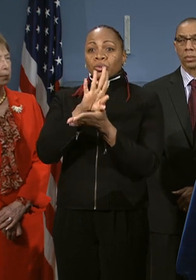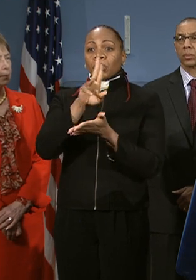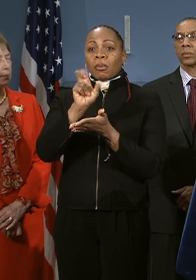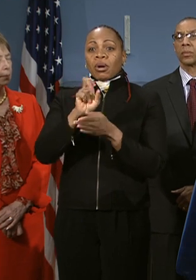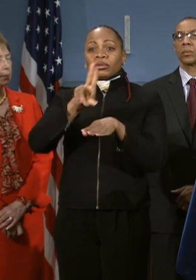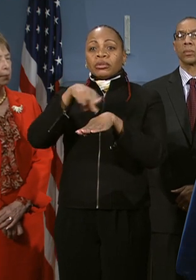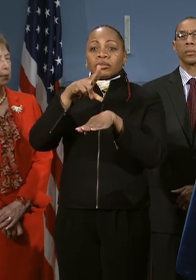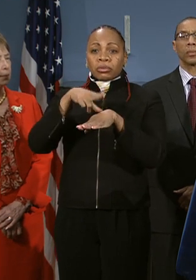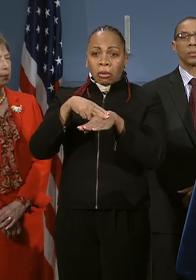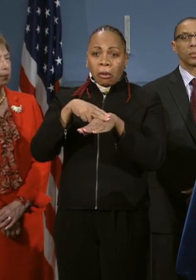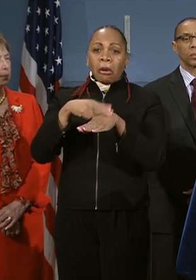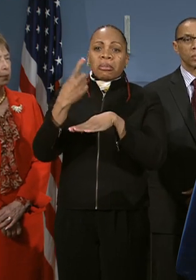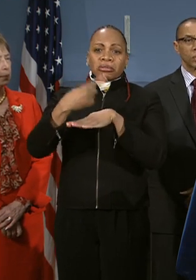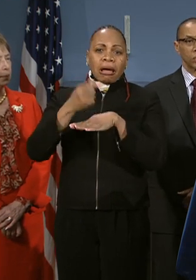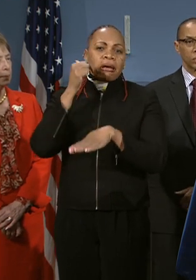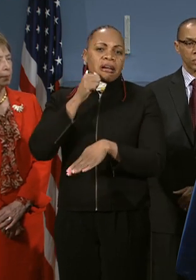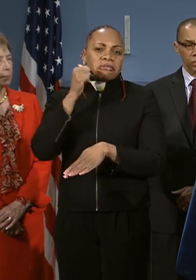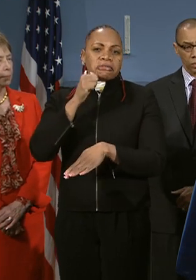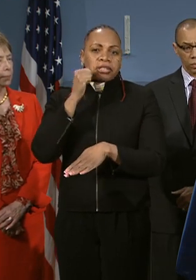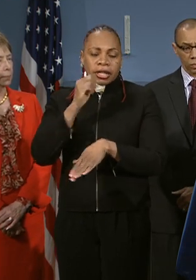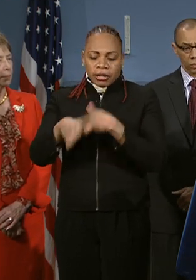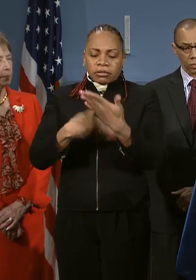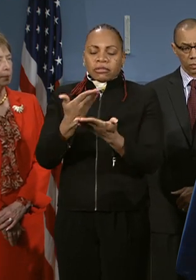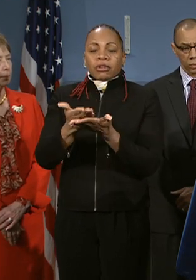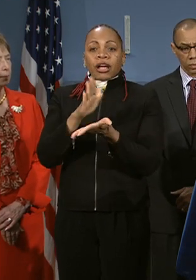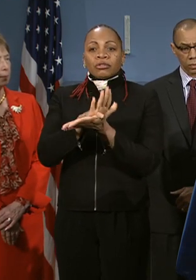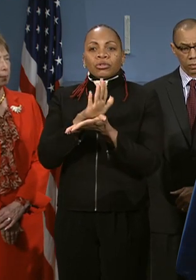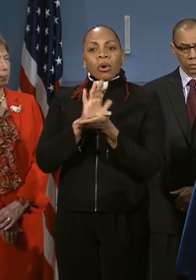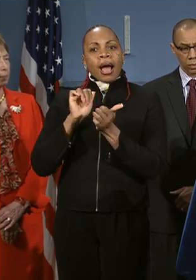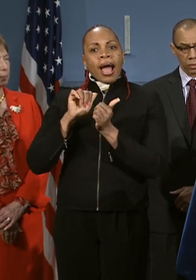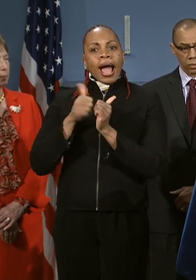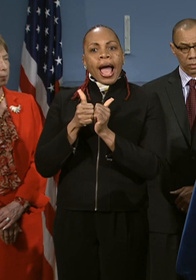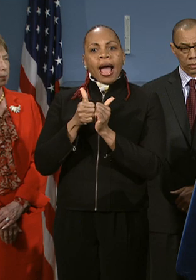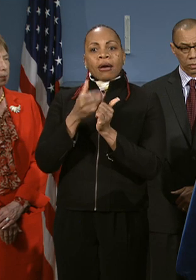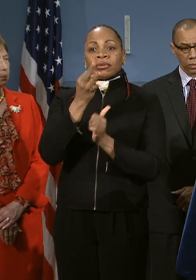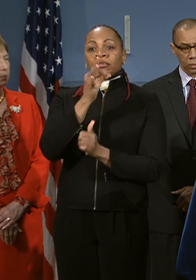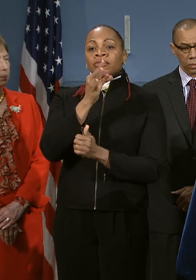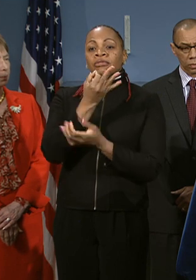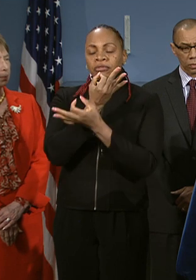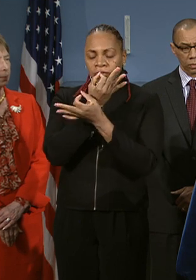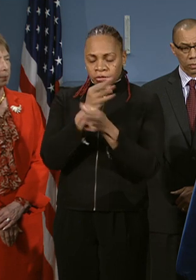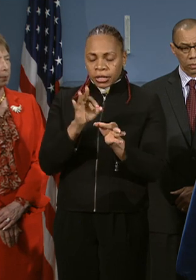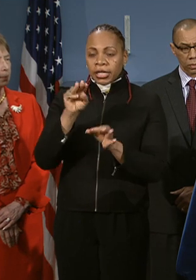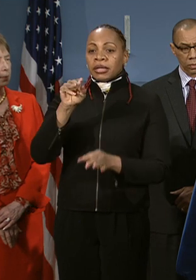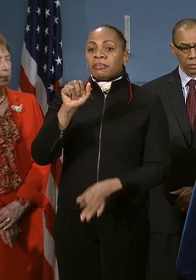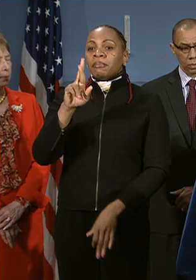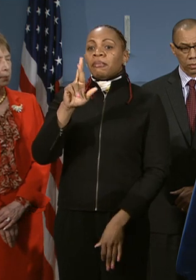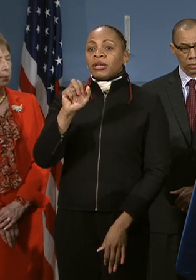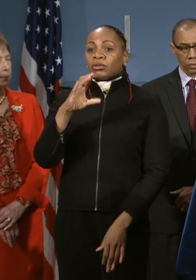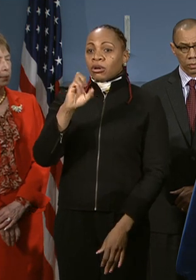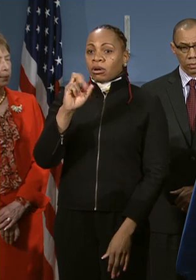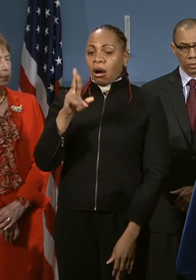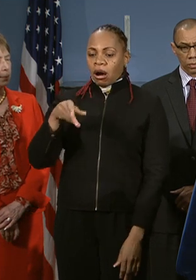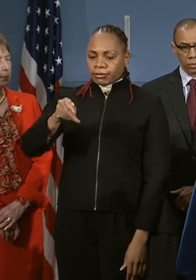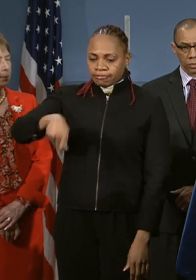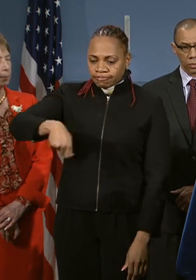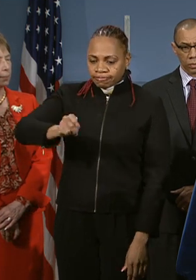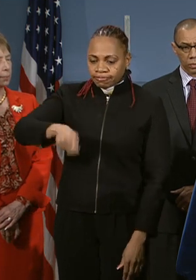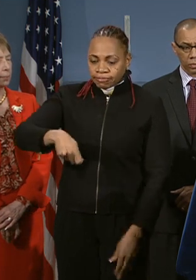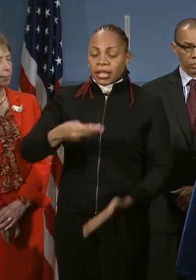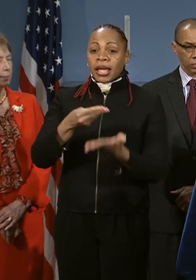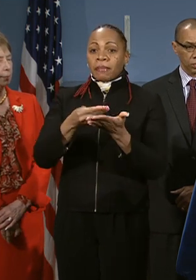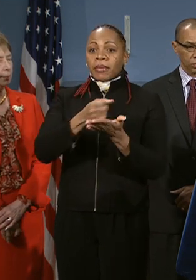get to school. And we're doing that by providing free metro cards or by reimbursing parents their auto travel